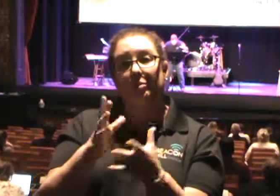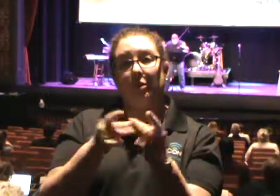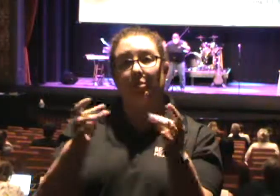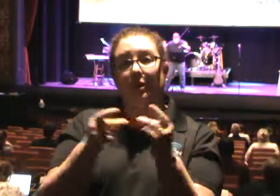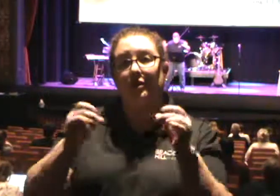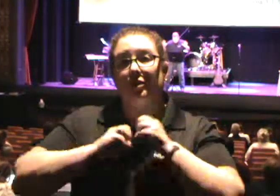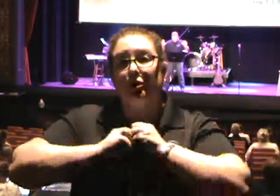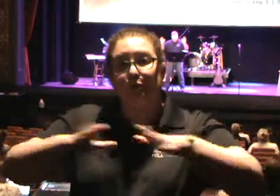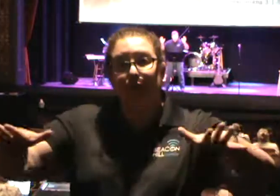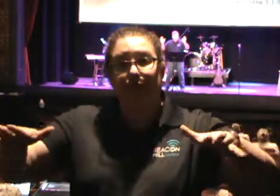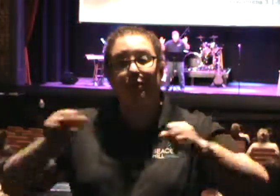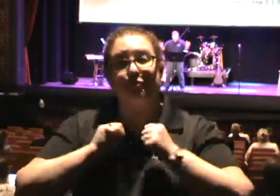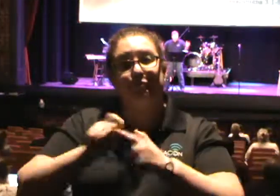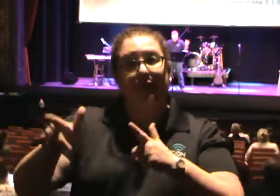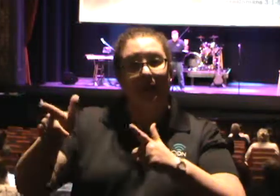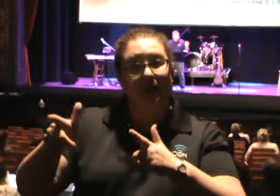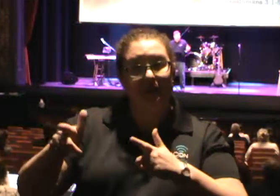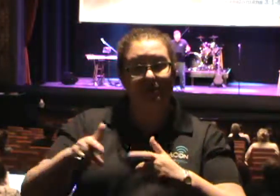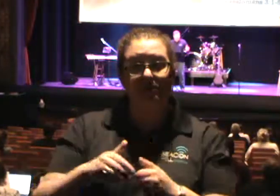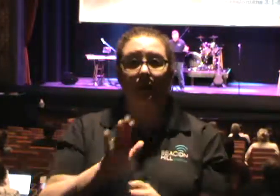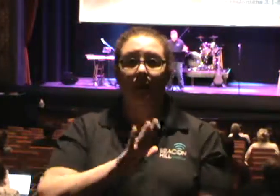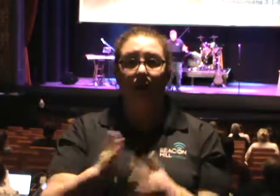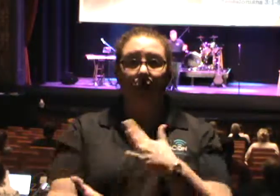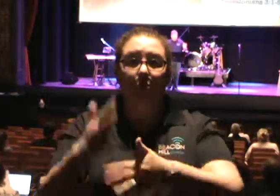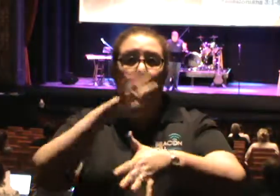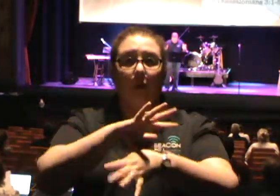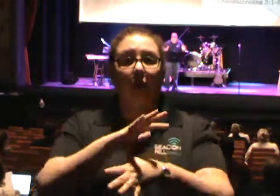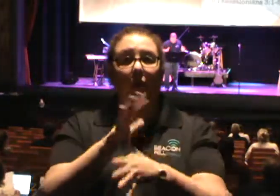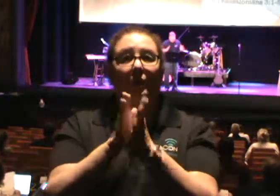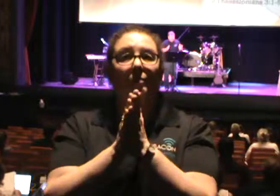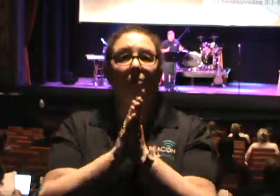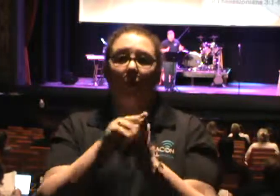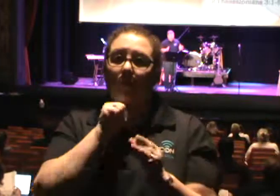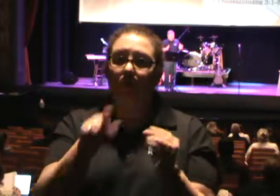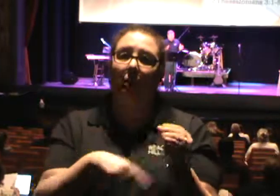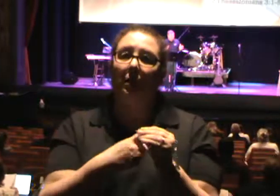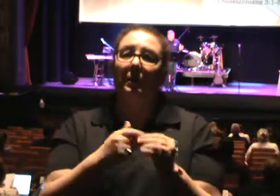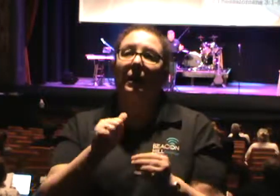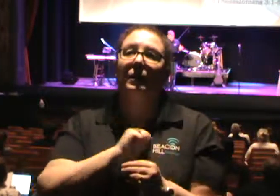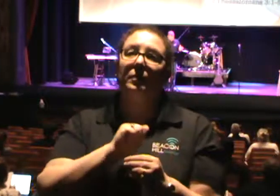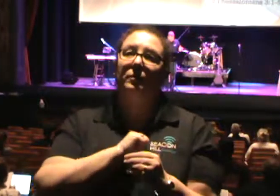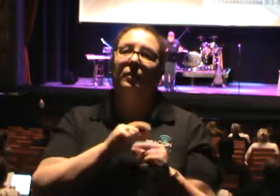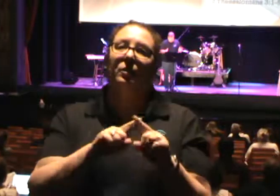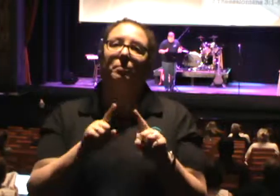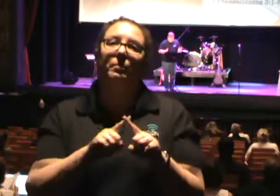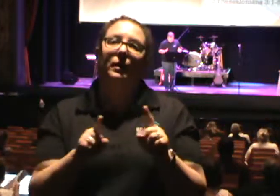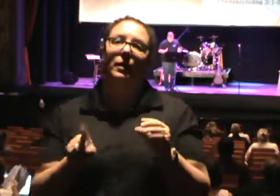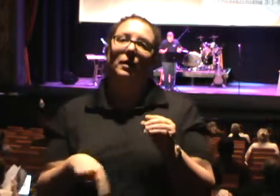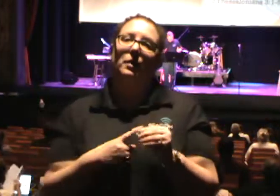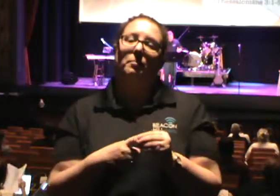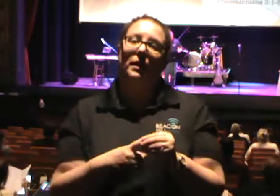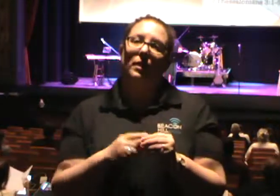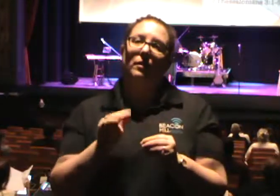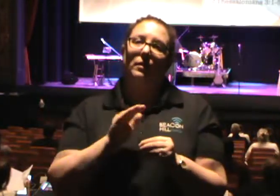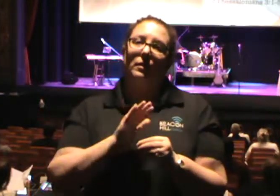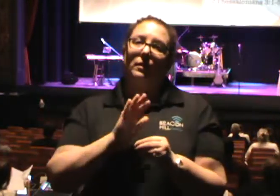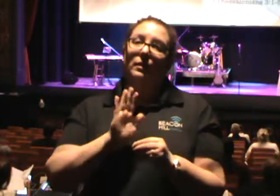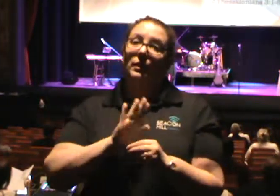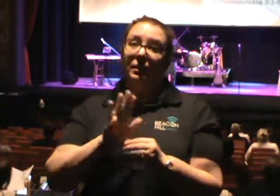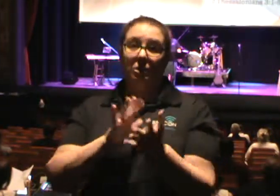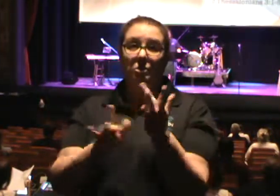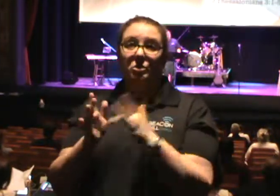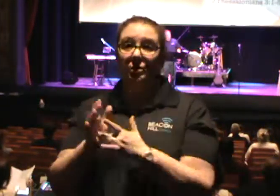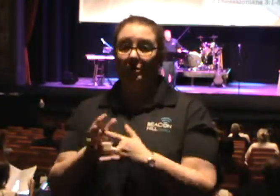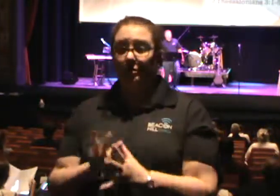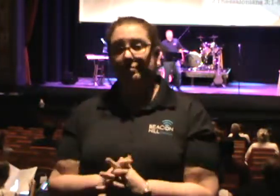fast. His priority in prayer was not about himself, but about his Jesus. Did he have problems?